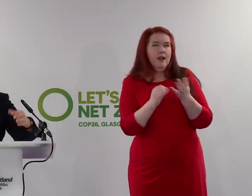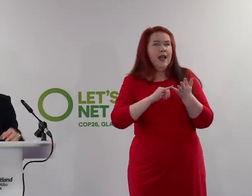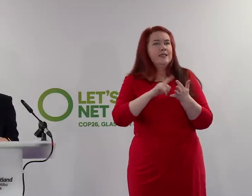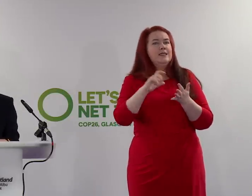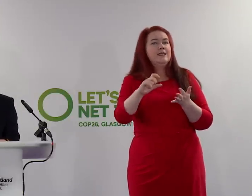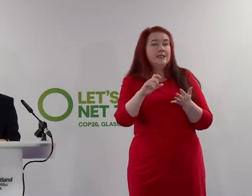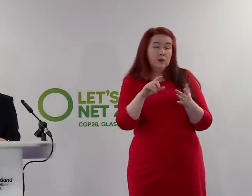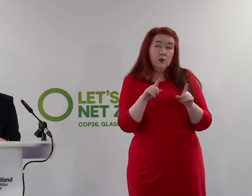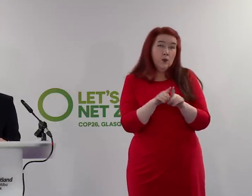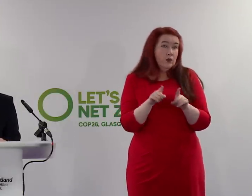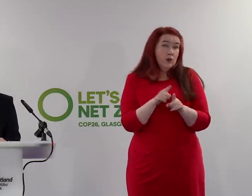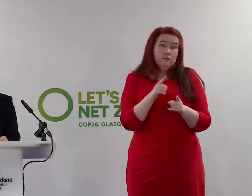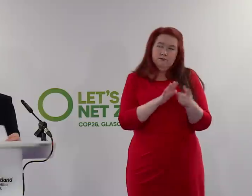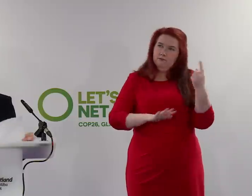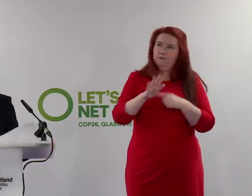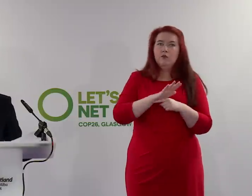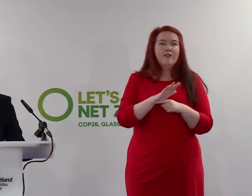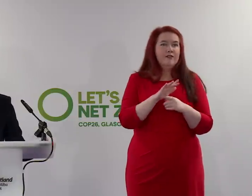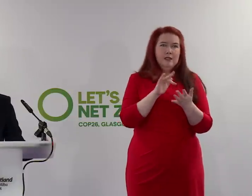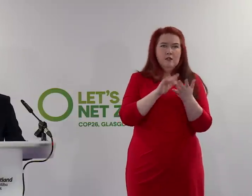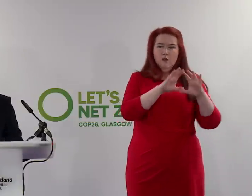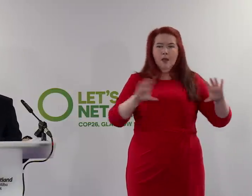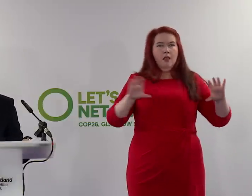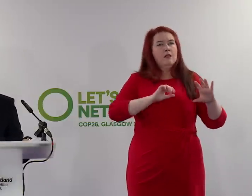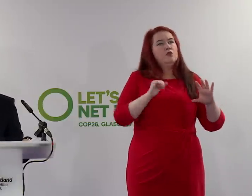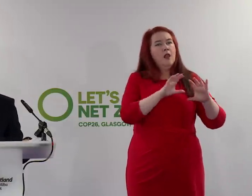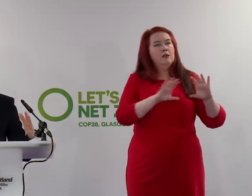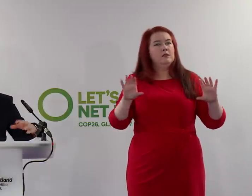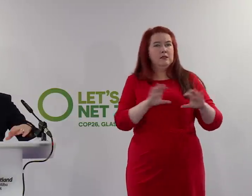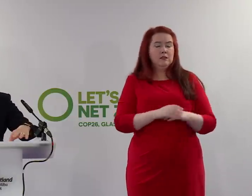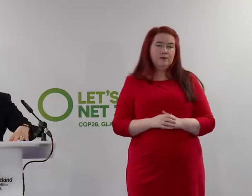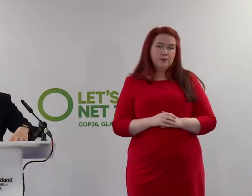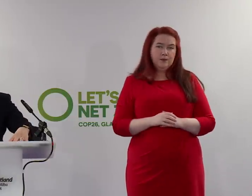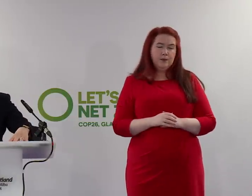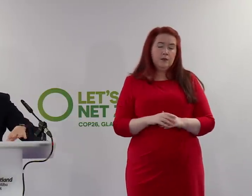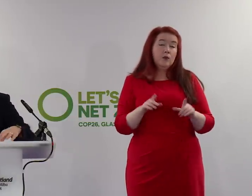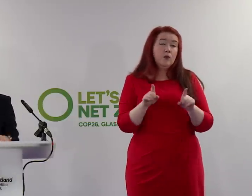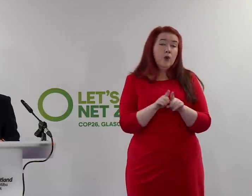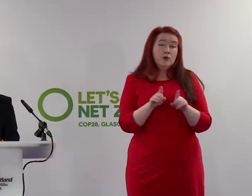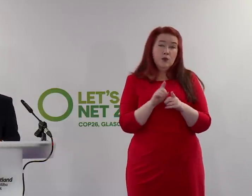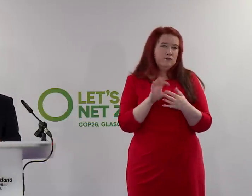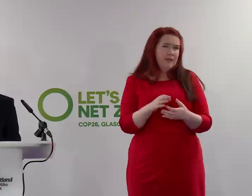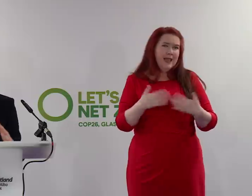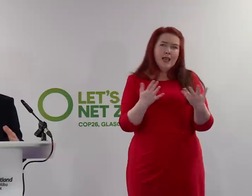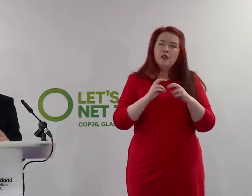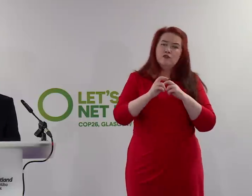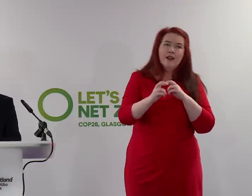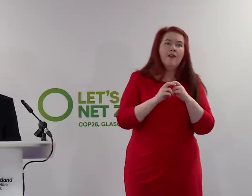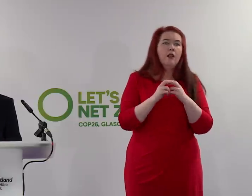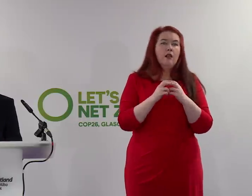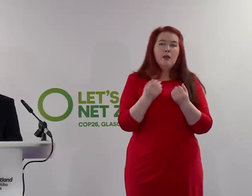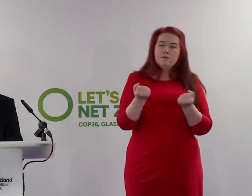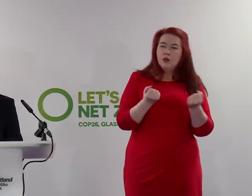but of course, it also applies across the Central Belt more generally. And it would apply, too, to journeys on public